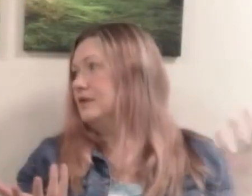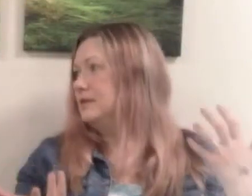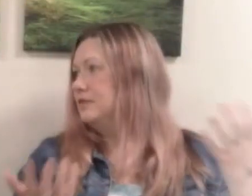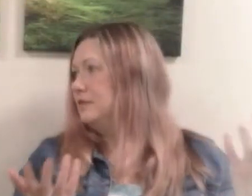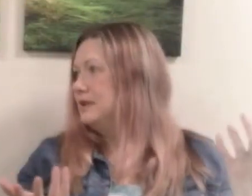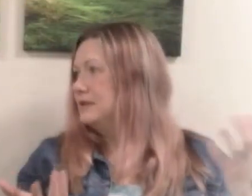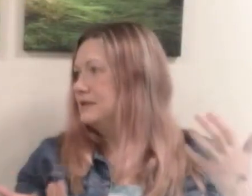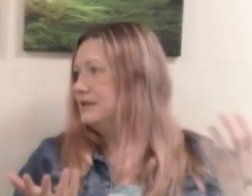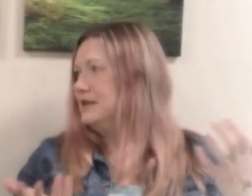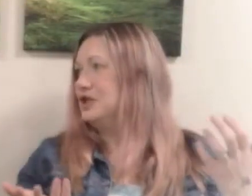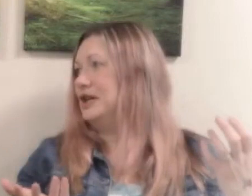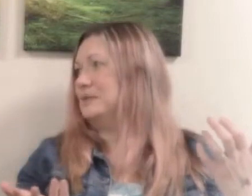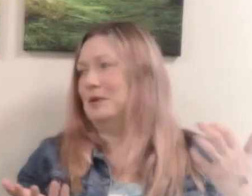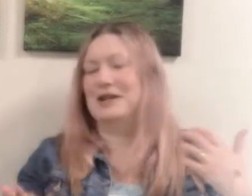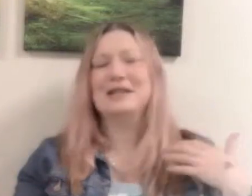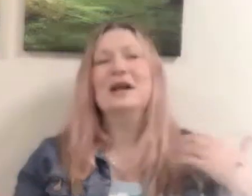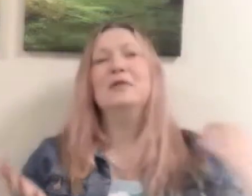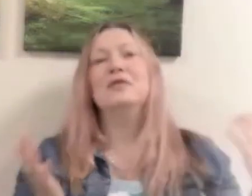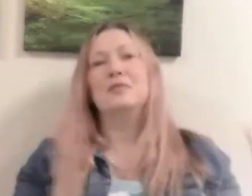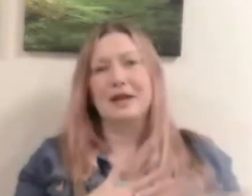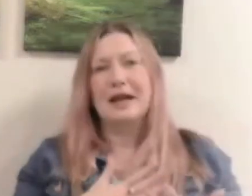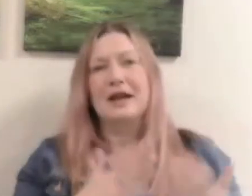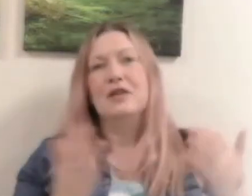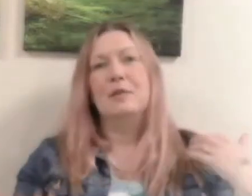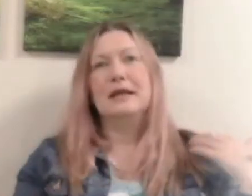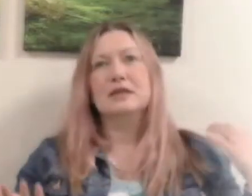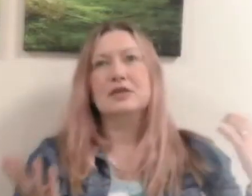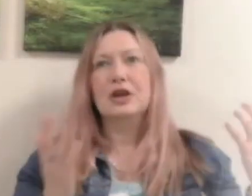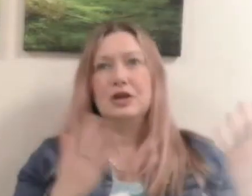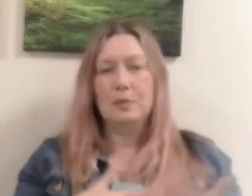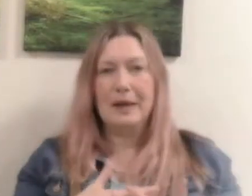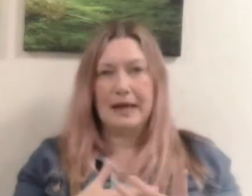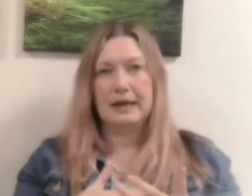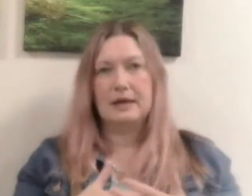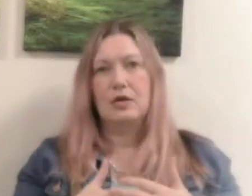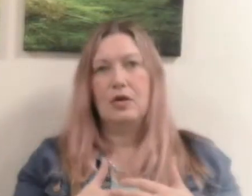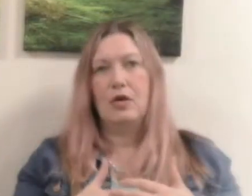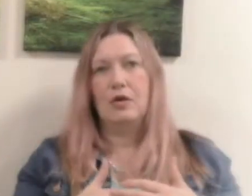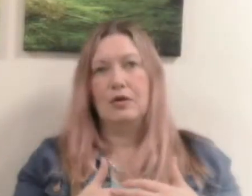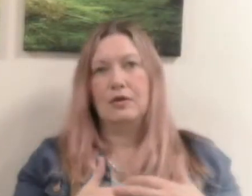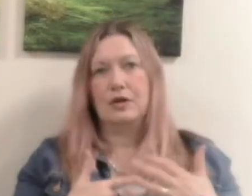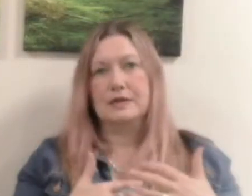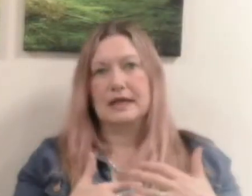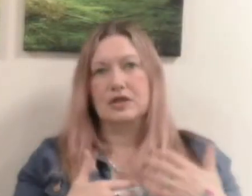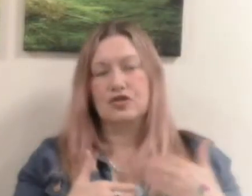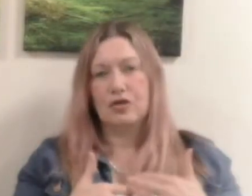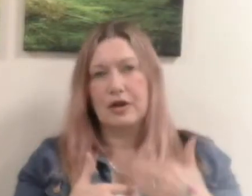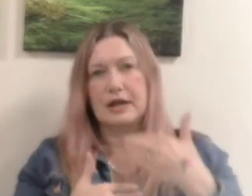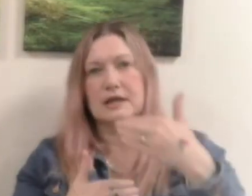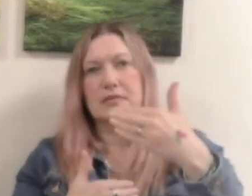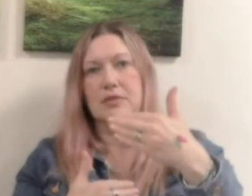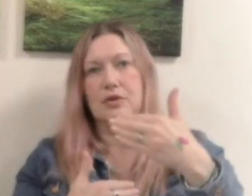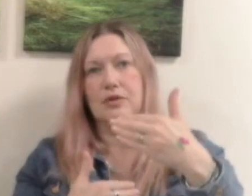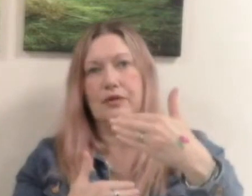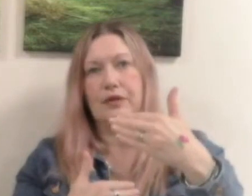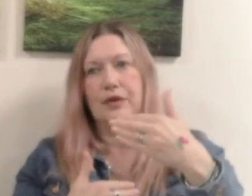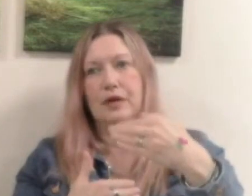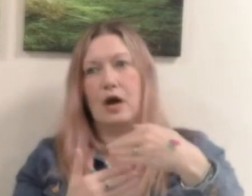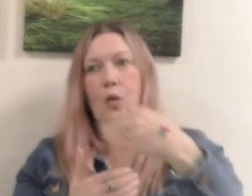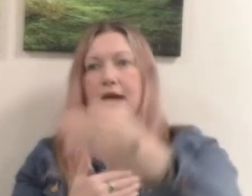yeah interchangeable yes but yeah yeah repent so turning your back on those things and trying to move away